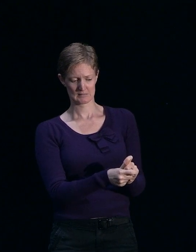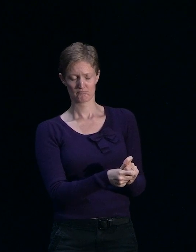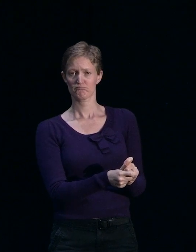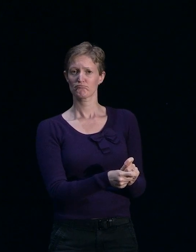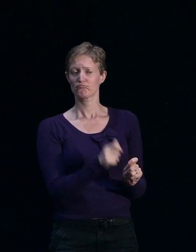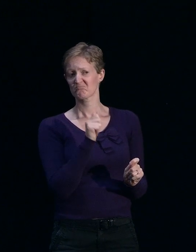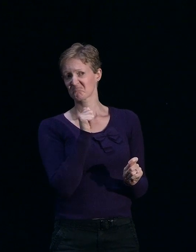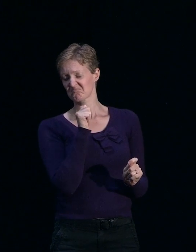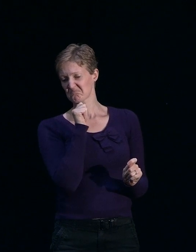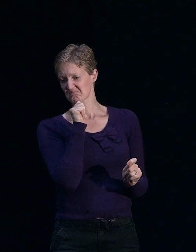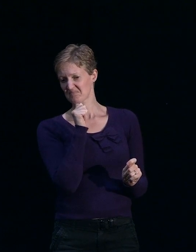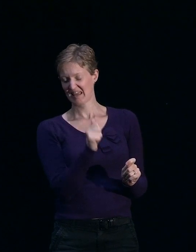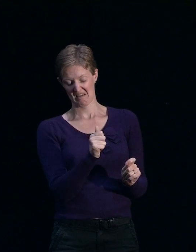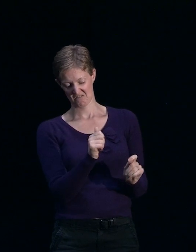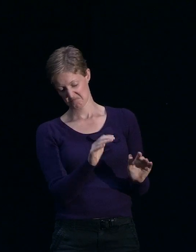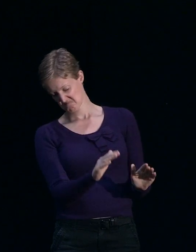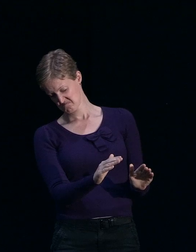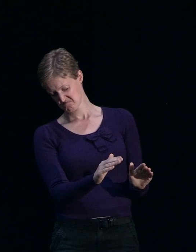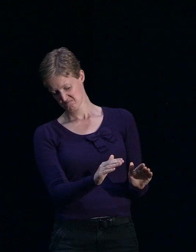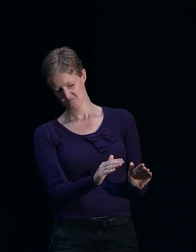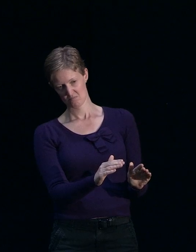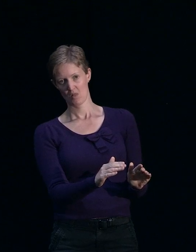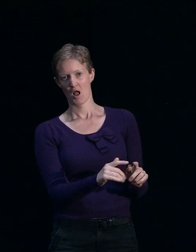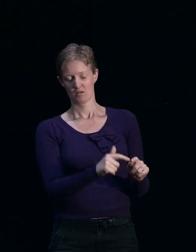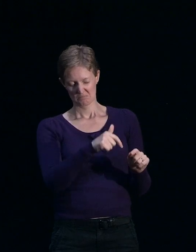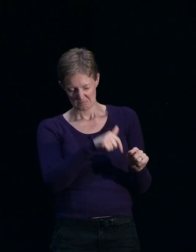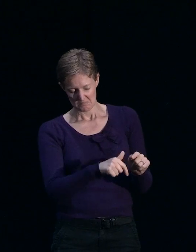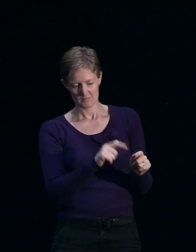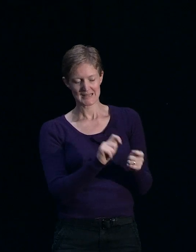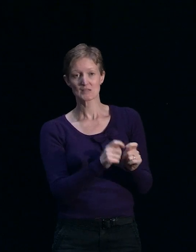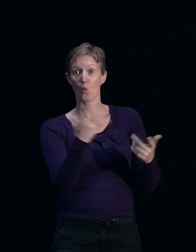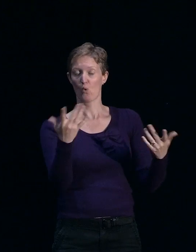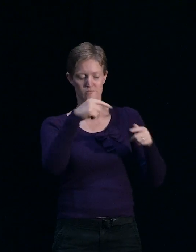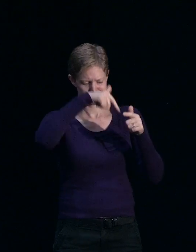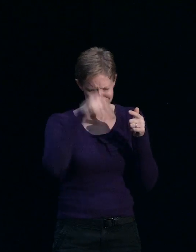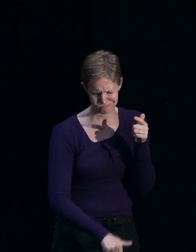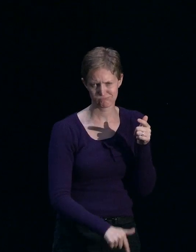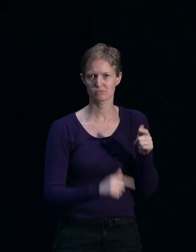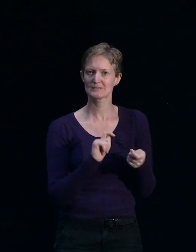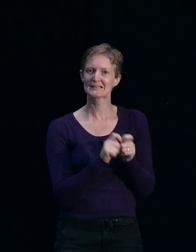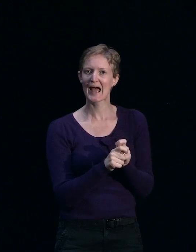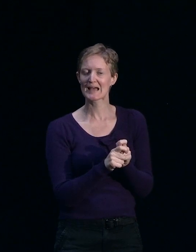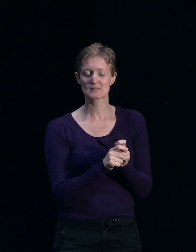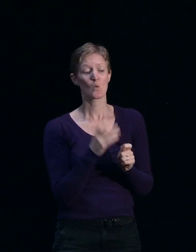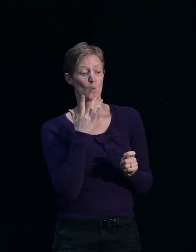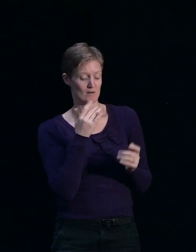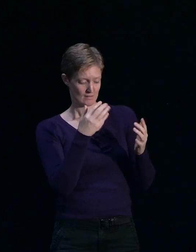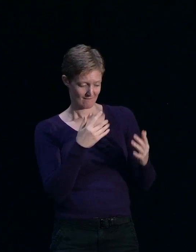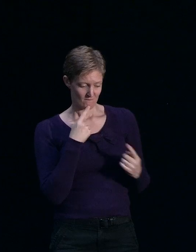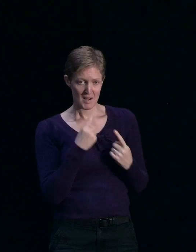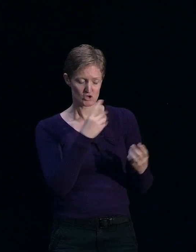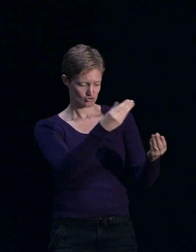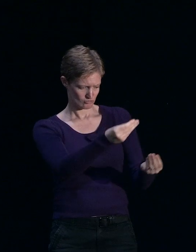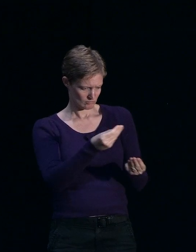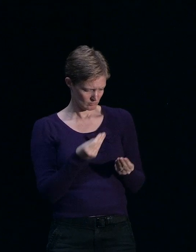low impact test or a core drill that needs to be done, once that comes out of the ground and is